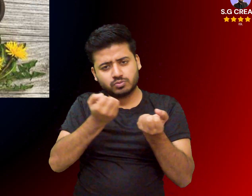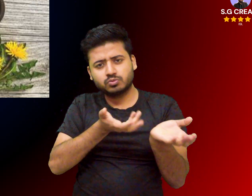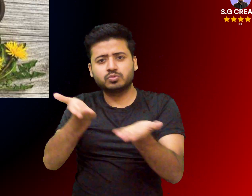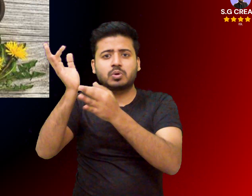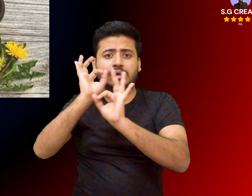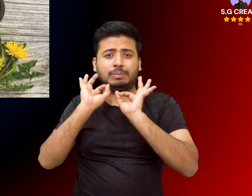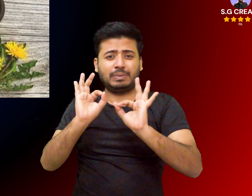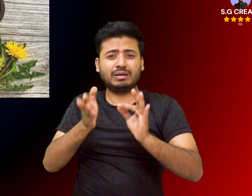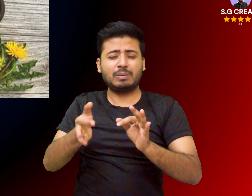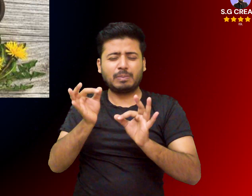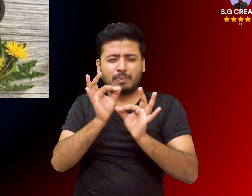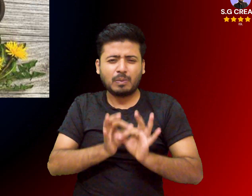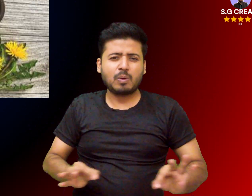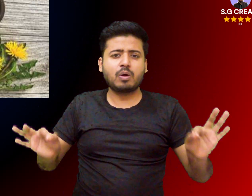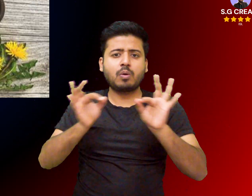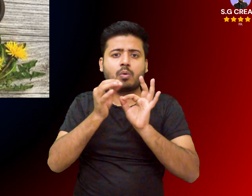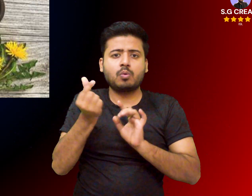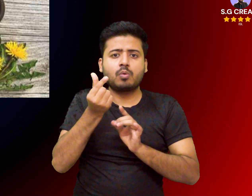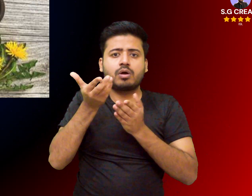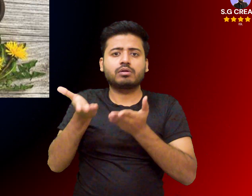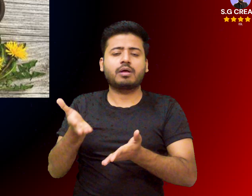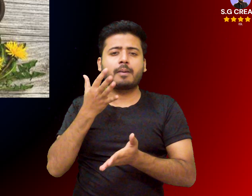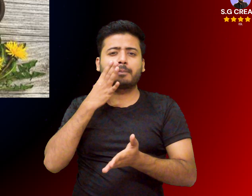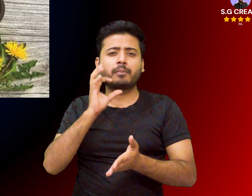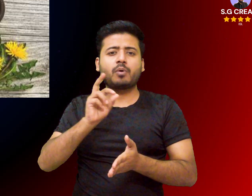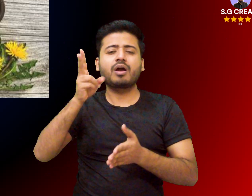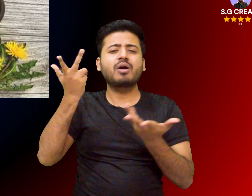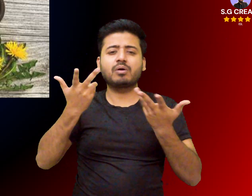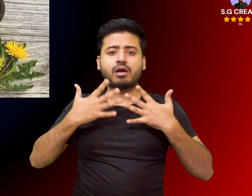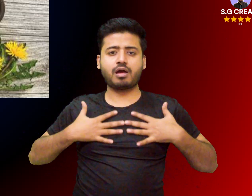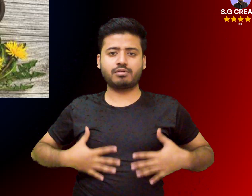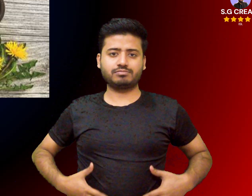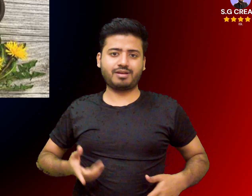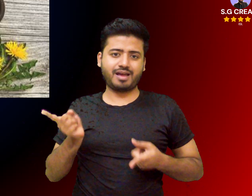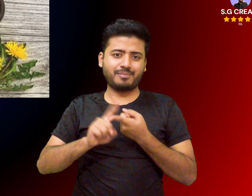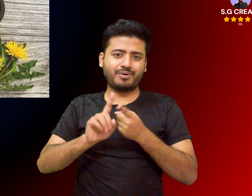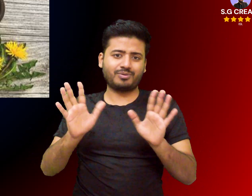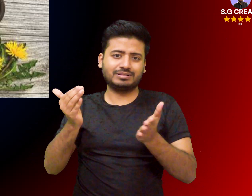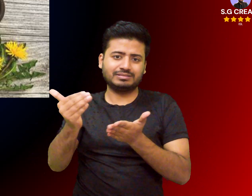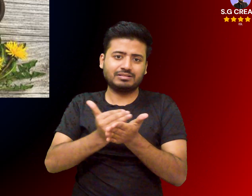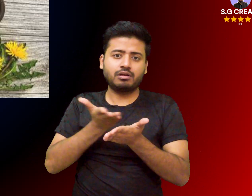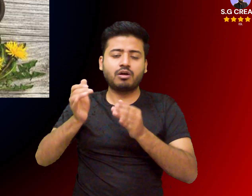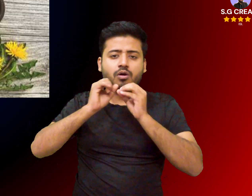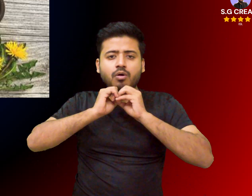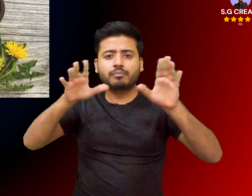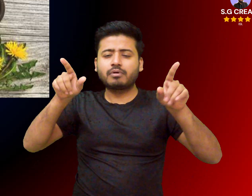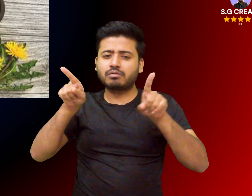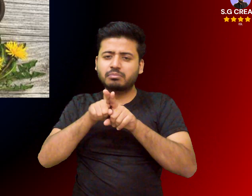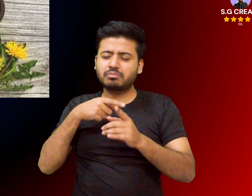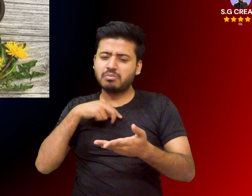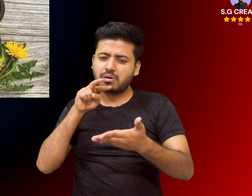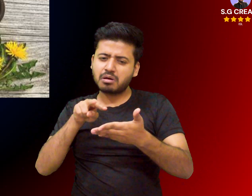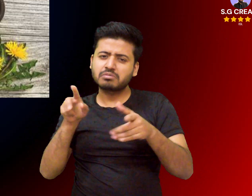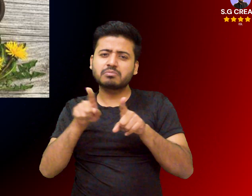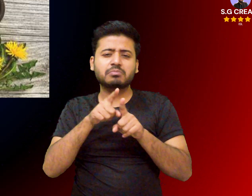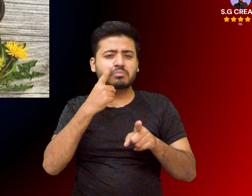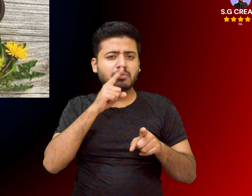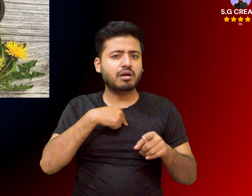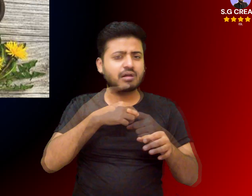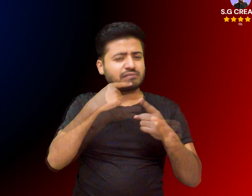are necessary to determine if the extract is an effective treatment for cancer patients clinical trials health canada approved phase